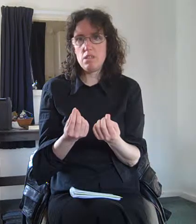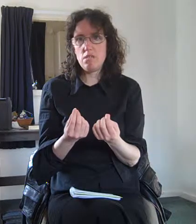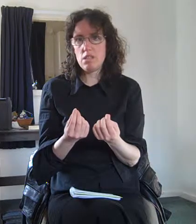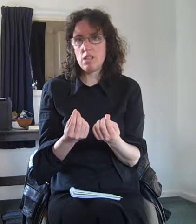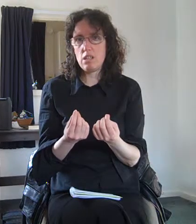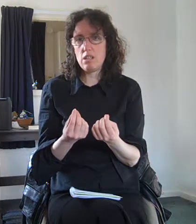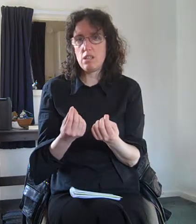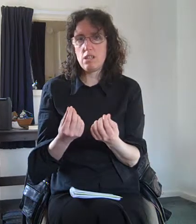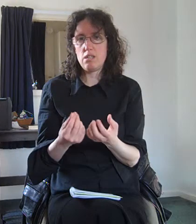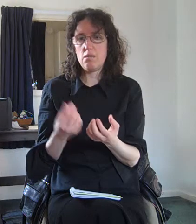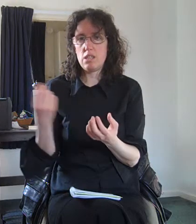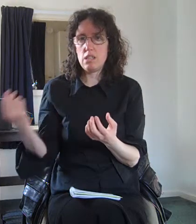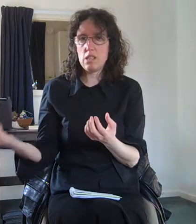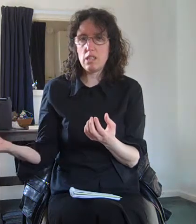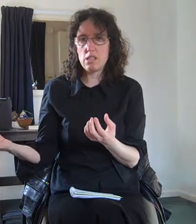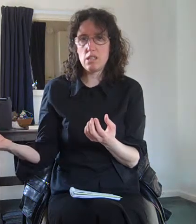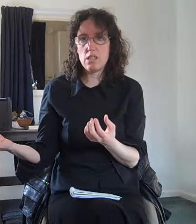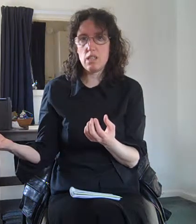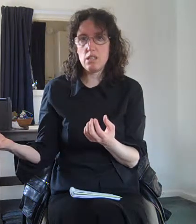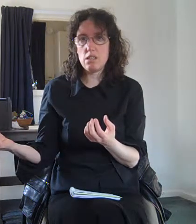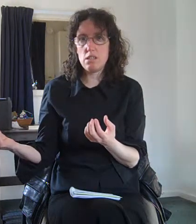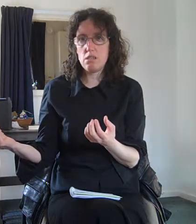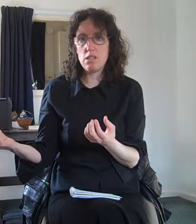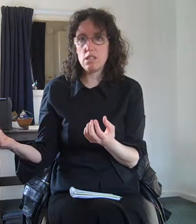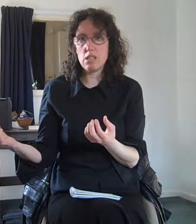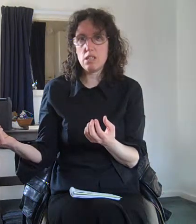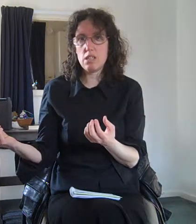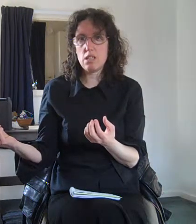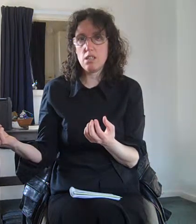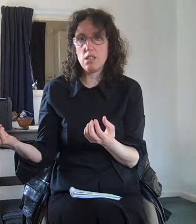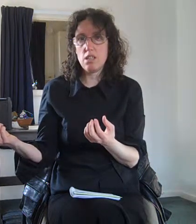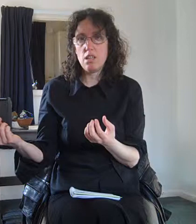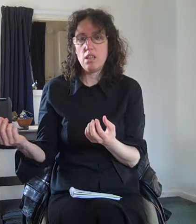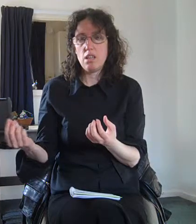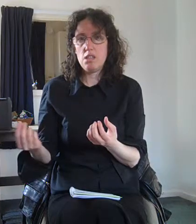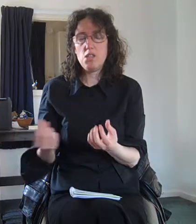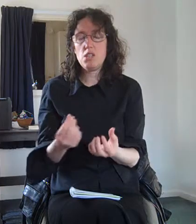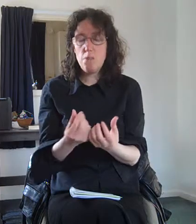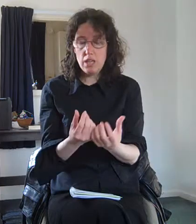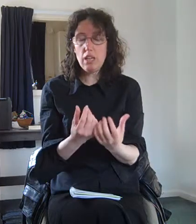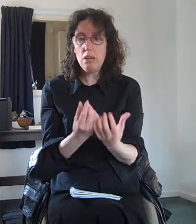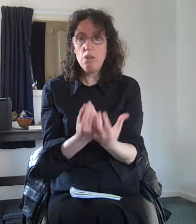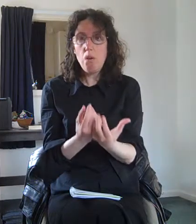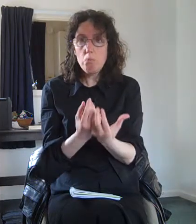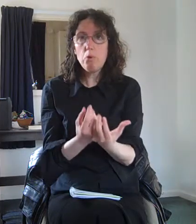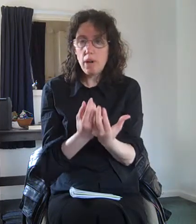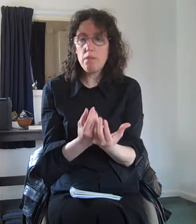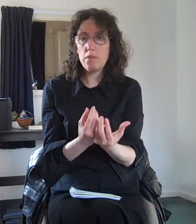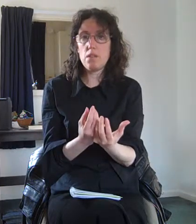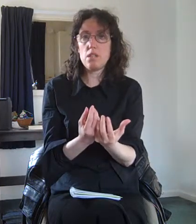is long-sighted who is sitting next to the kid who isn't is just making a lot more effort